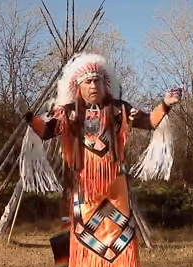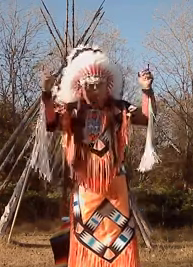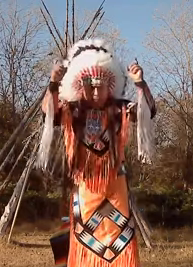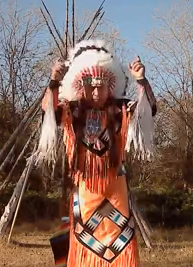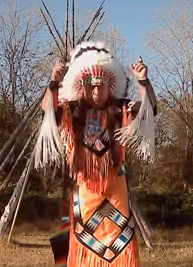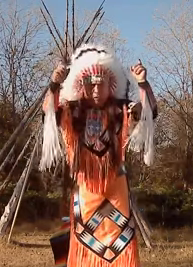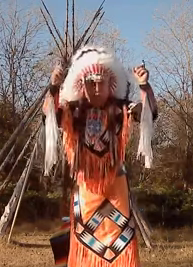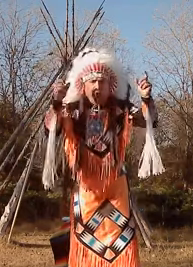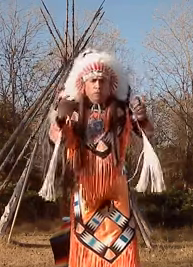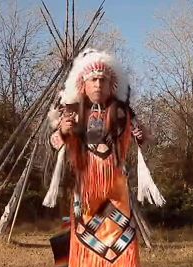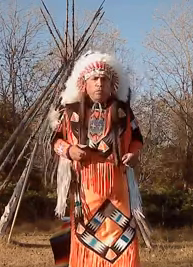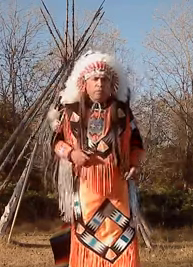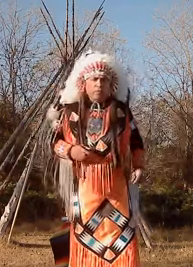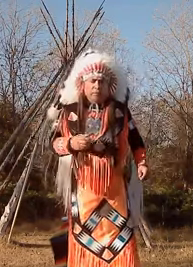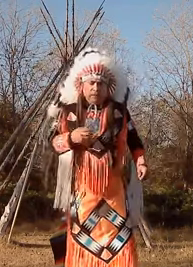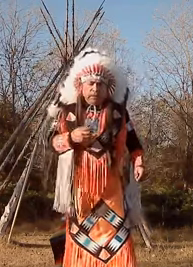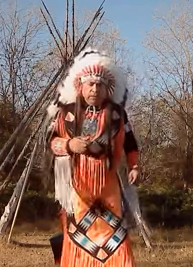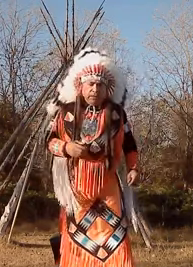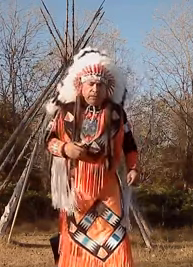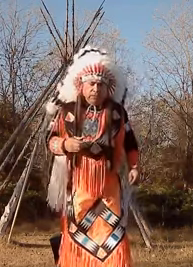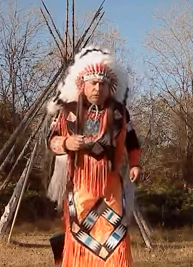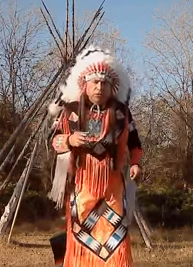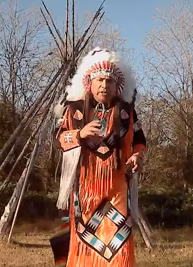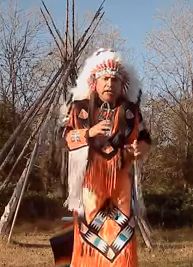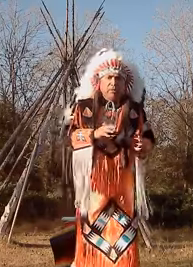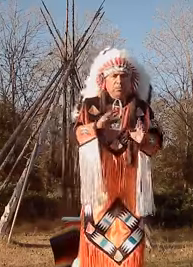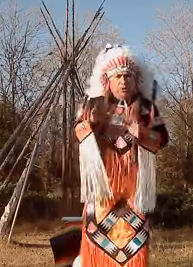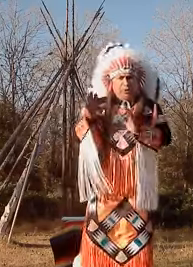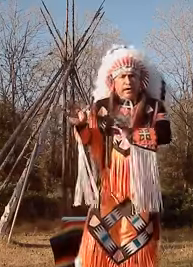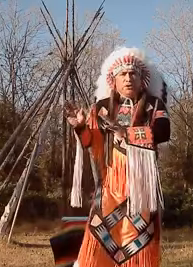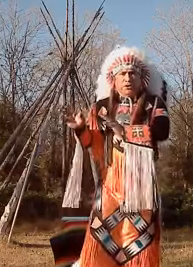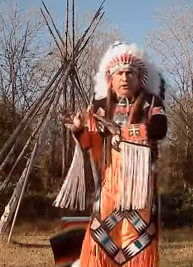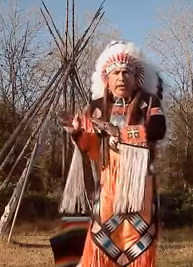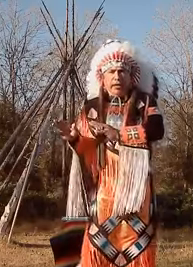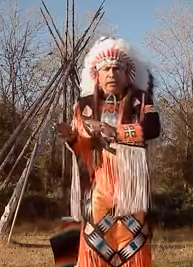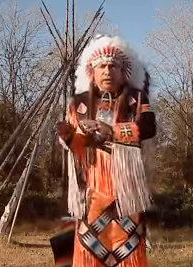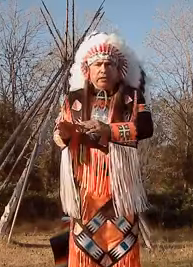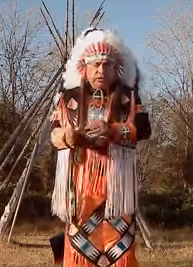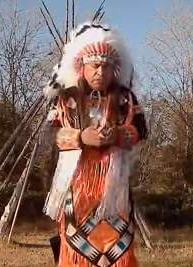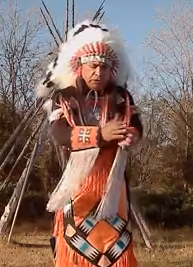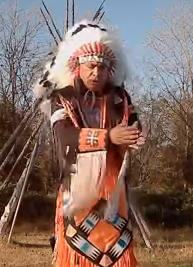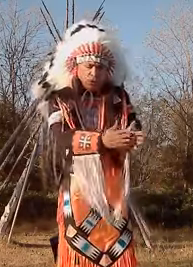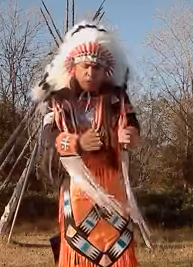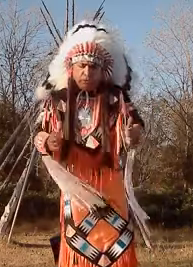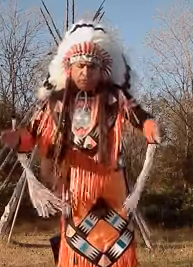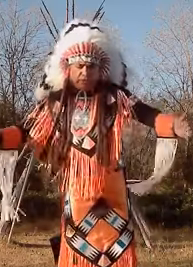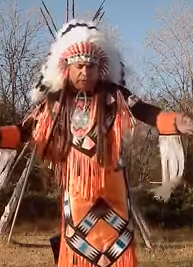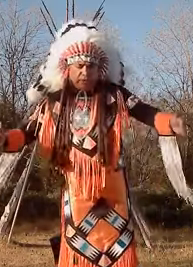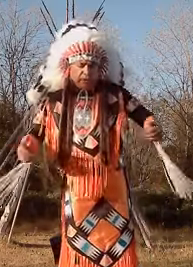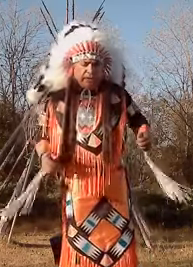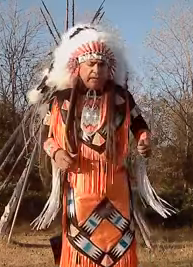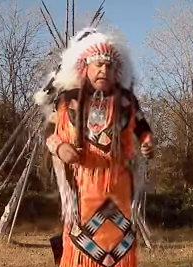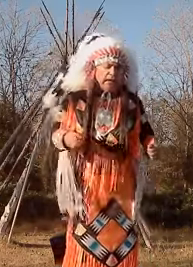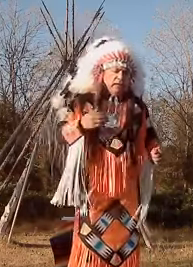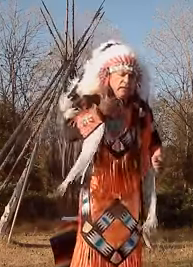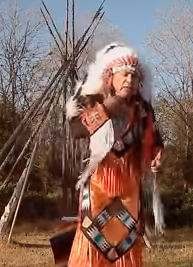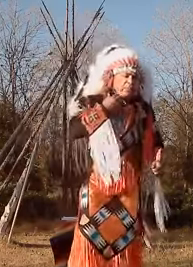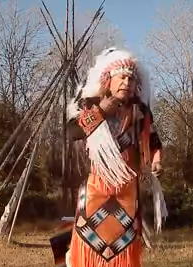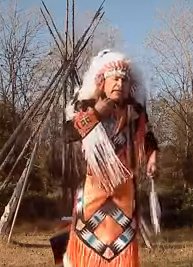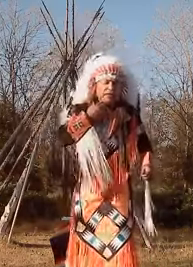big buffalo and so our name pertains to that that was an order that that they had back then